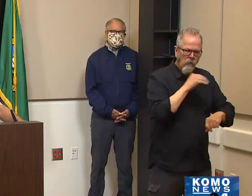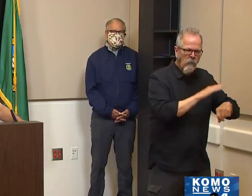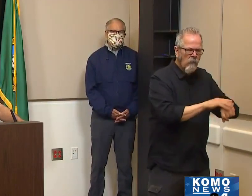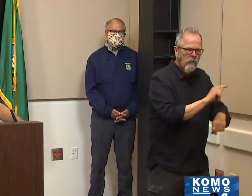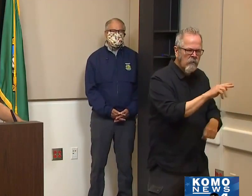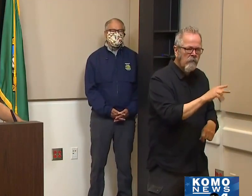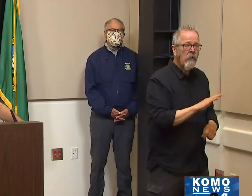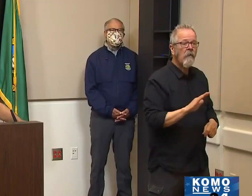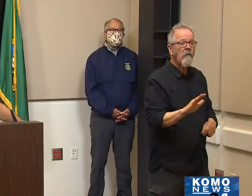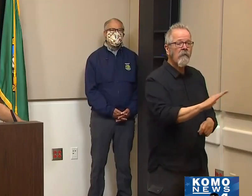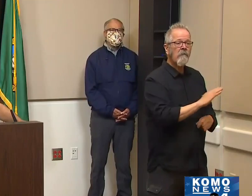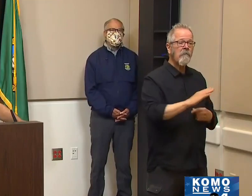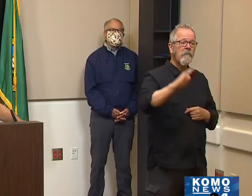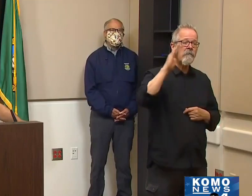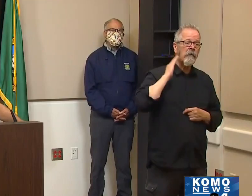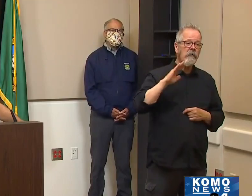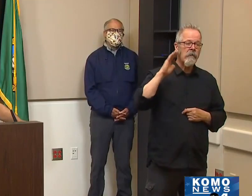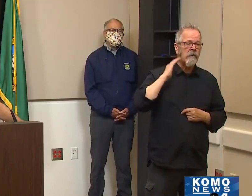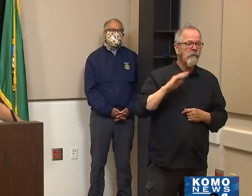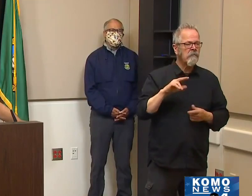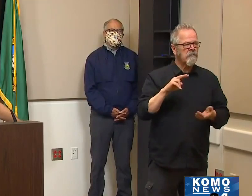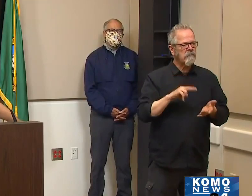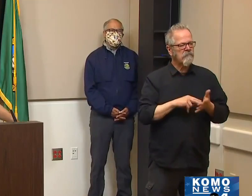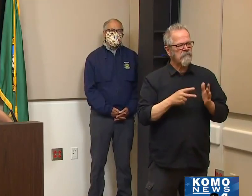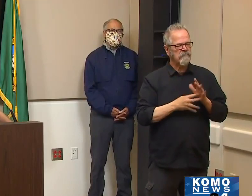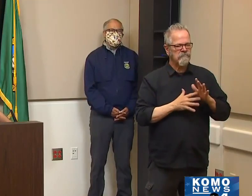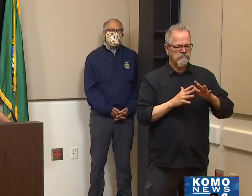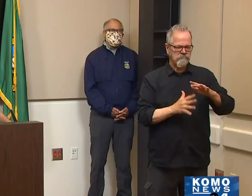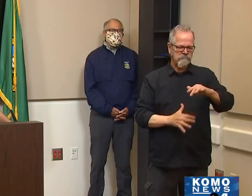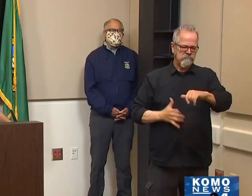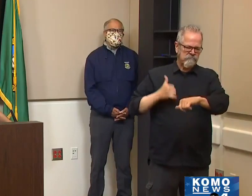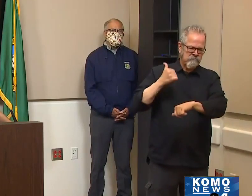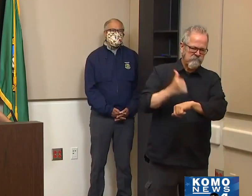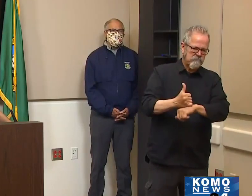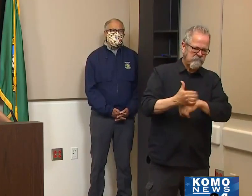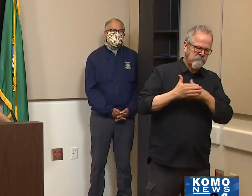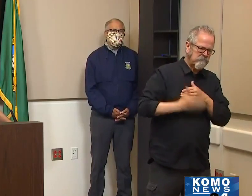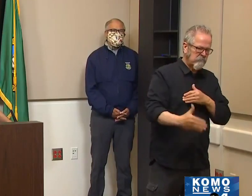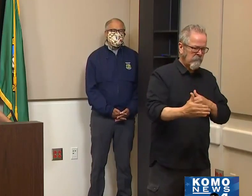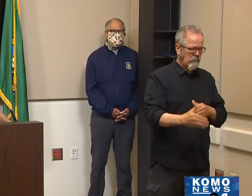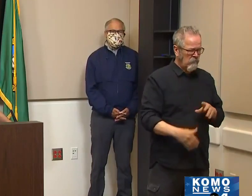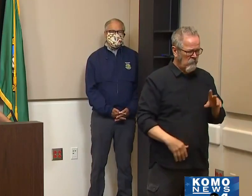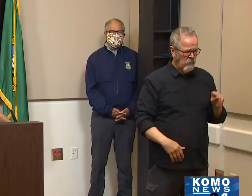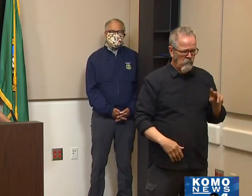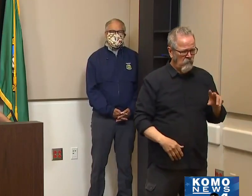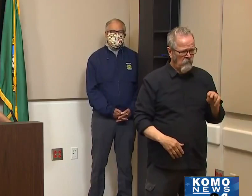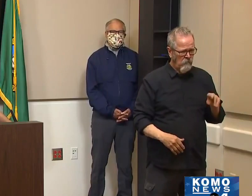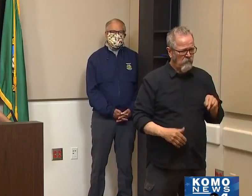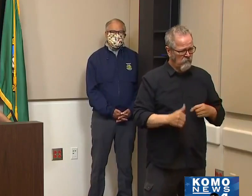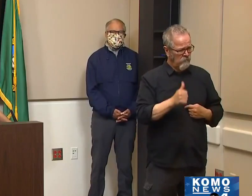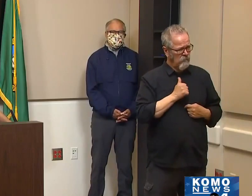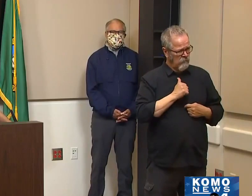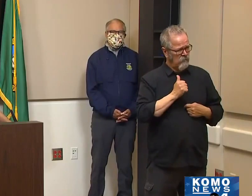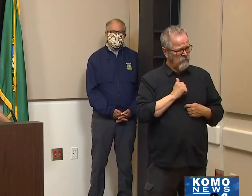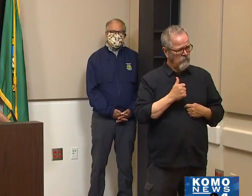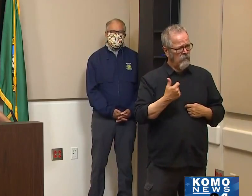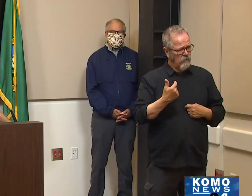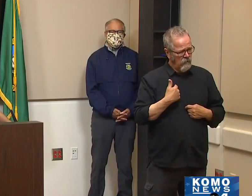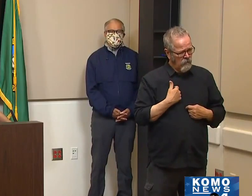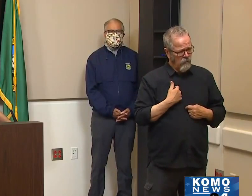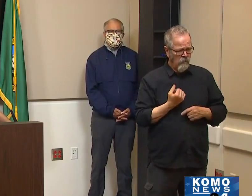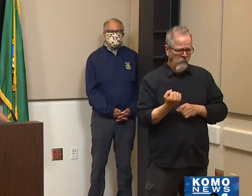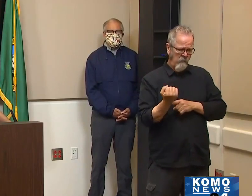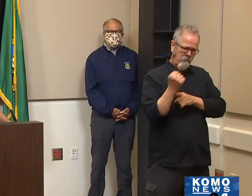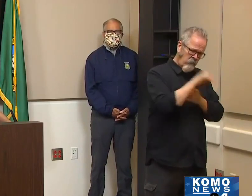that you have done because I sit here before you, a man that did it myself. And as often as I can,